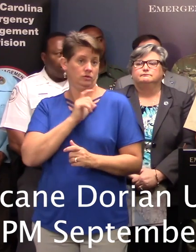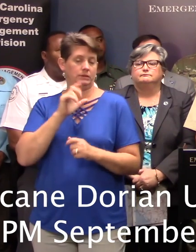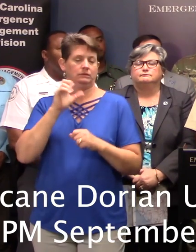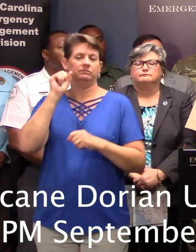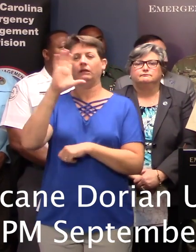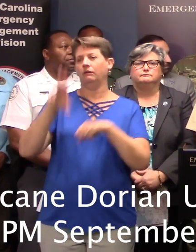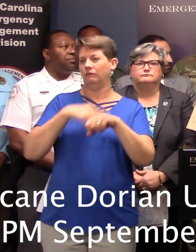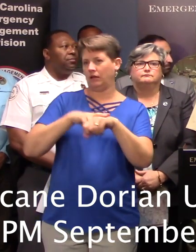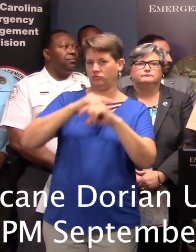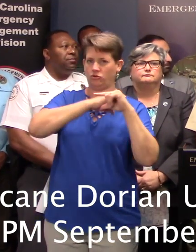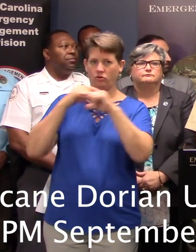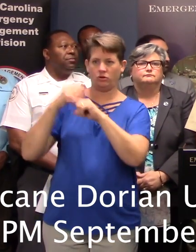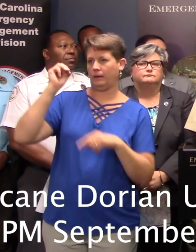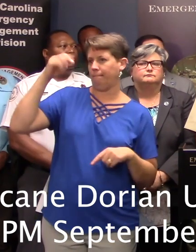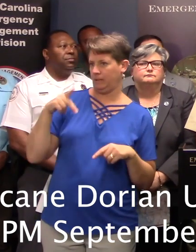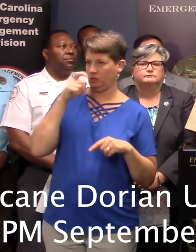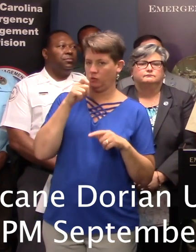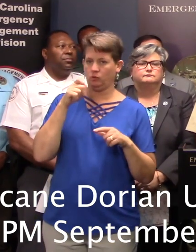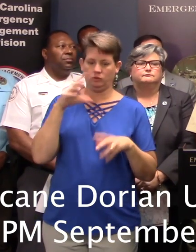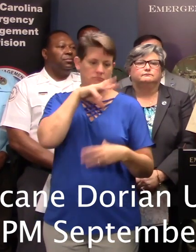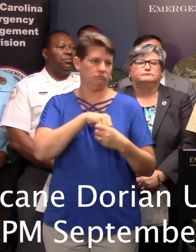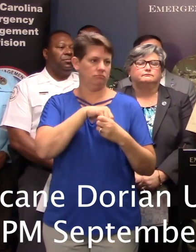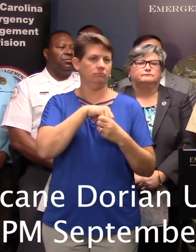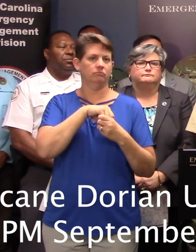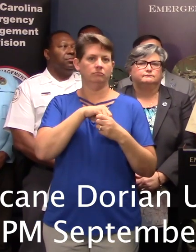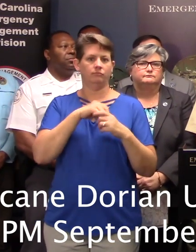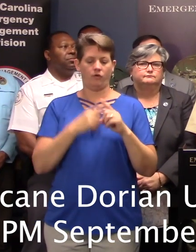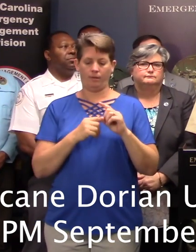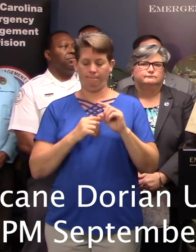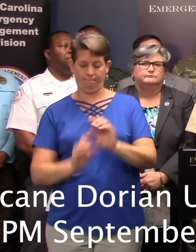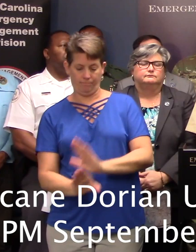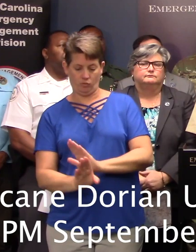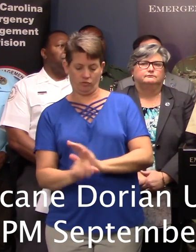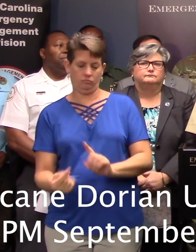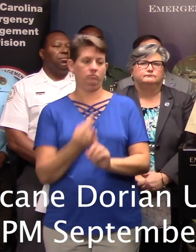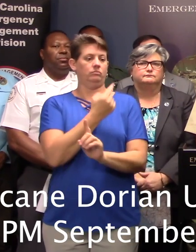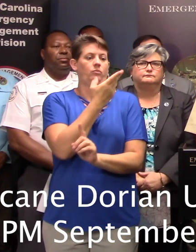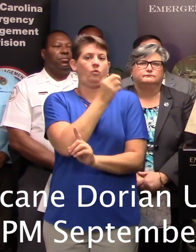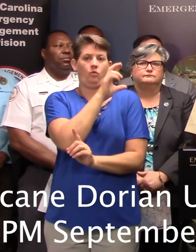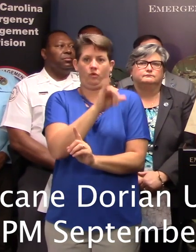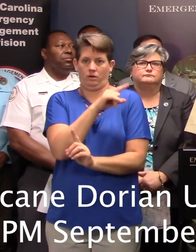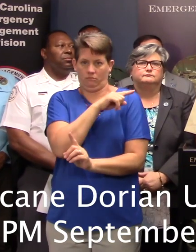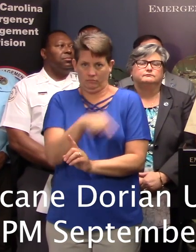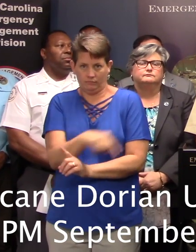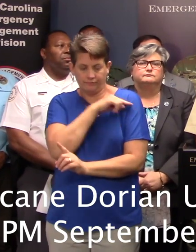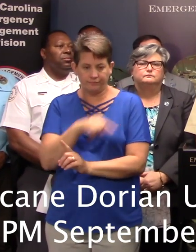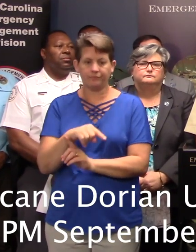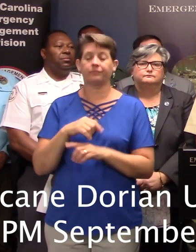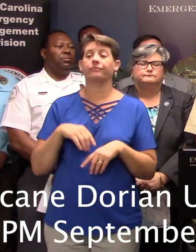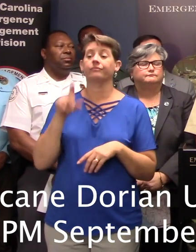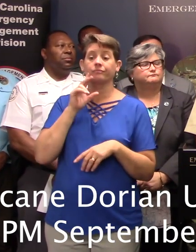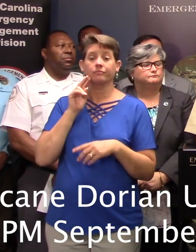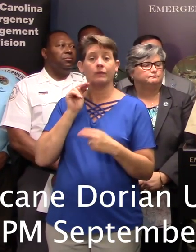Guard MPs that are in the three conglomerates from Beaufort. We go Horry County. As those lane